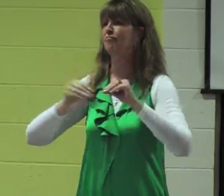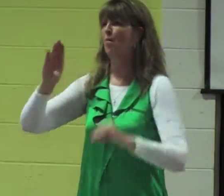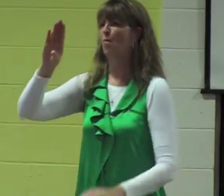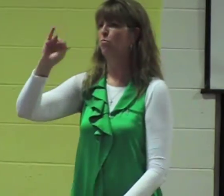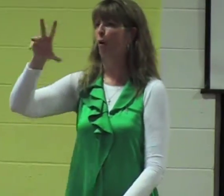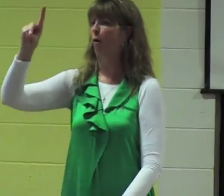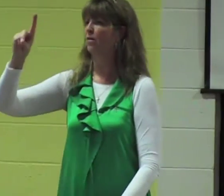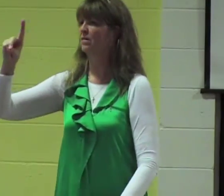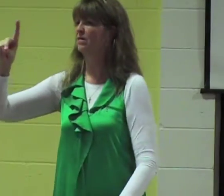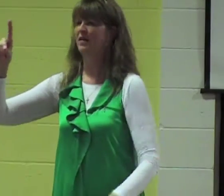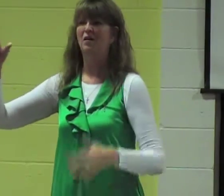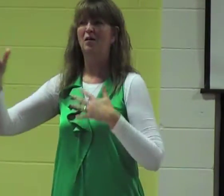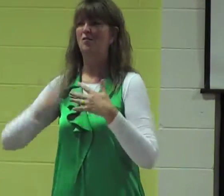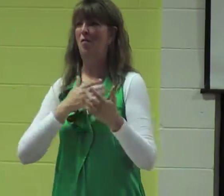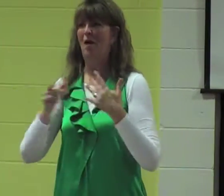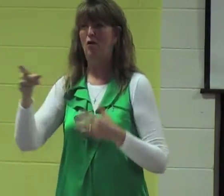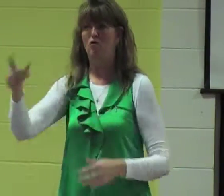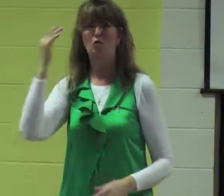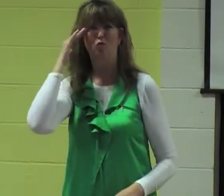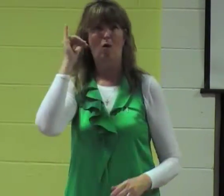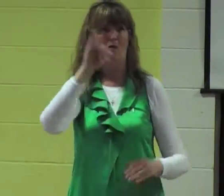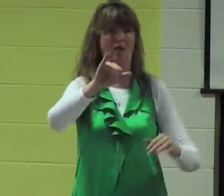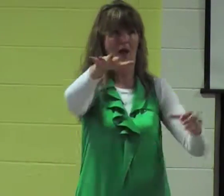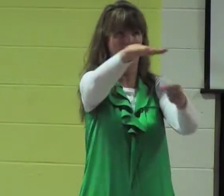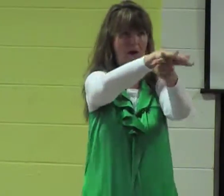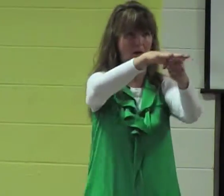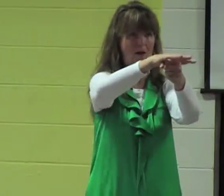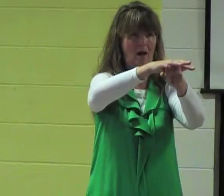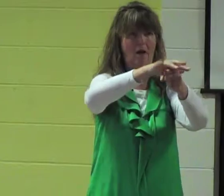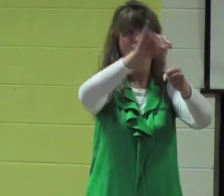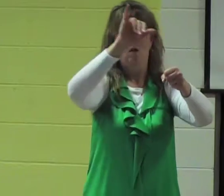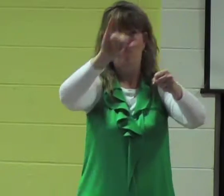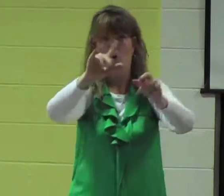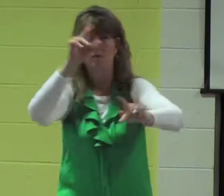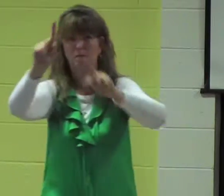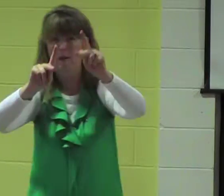bold speak out even though you know